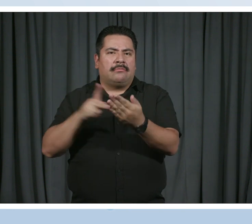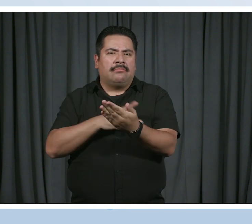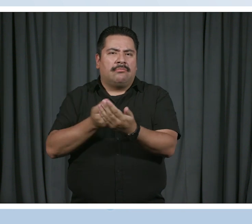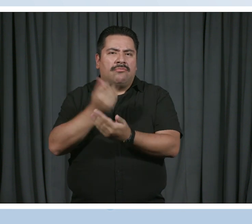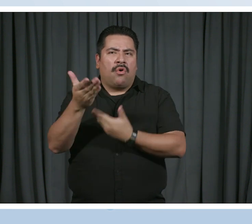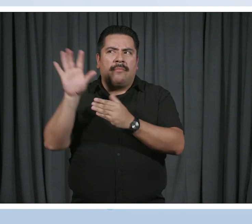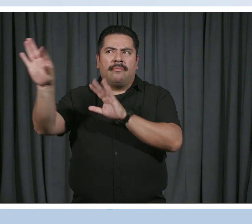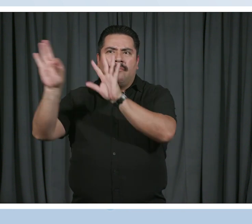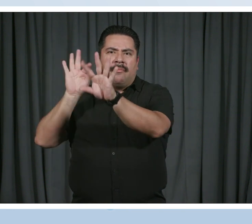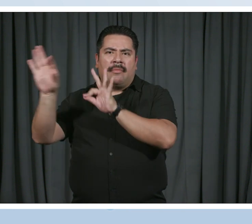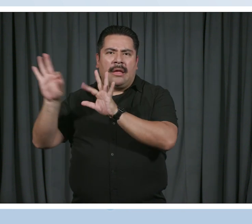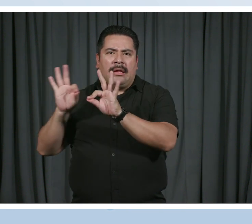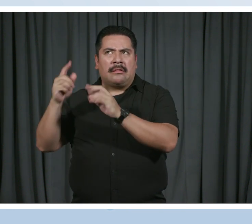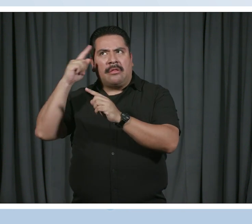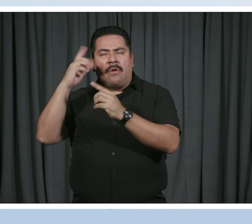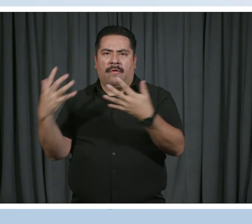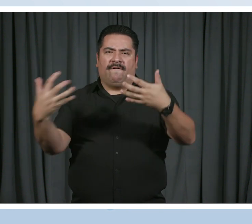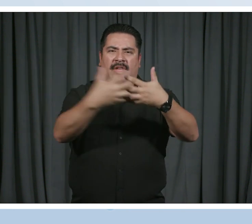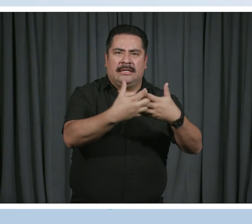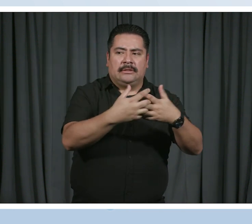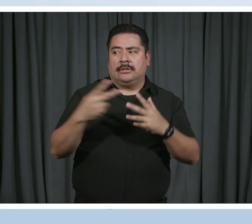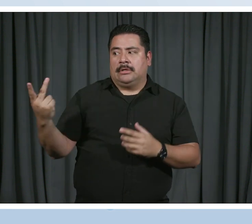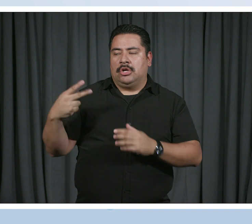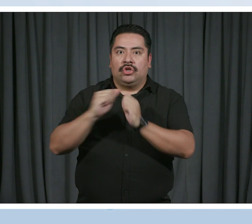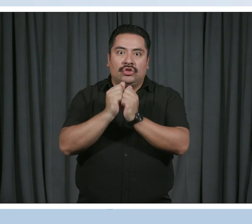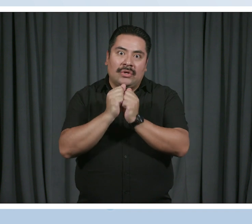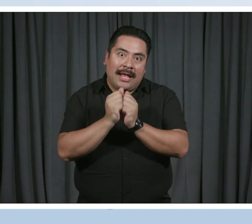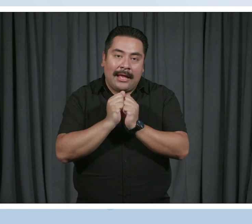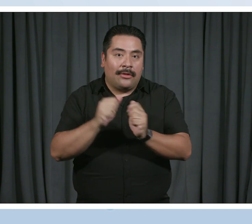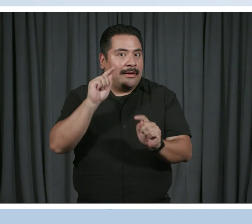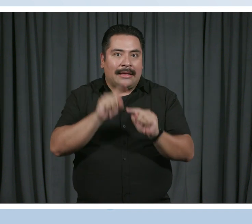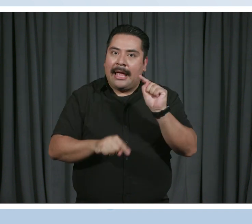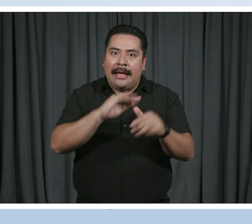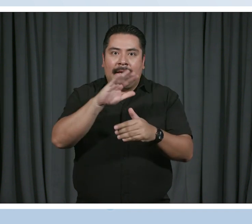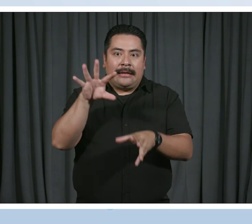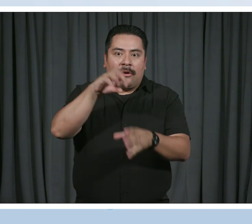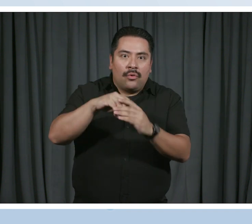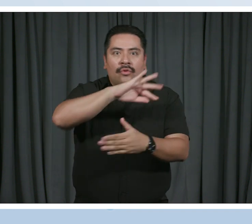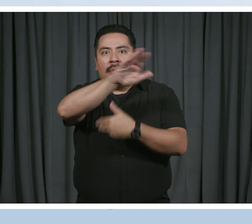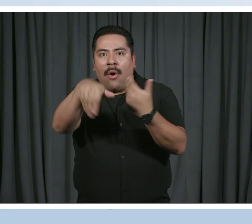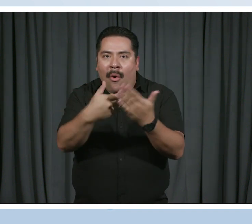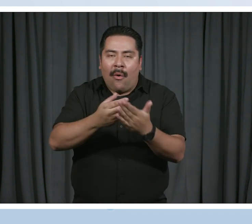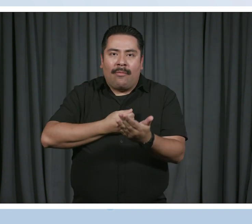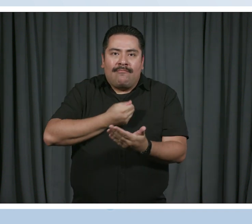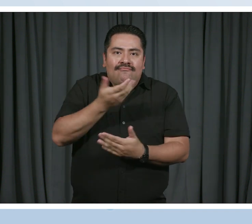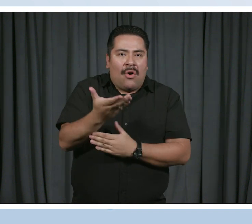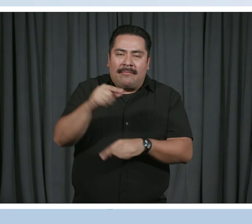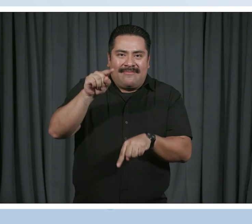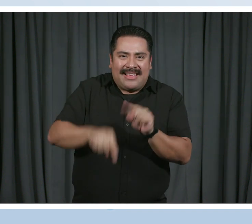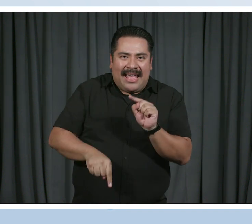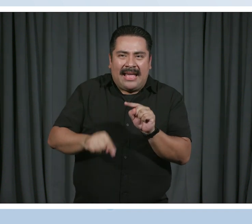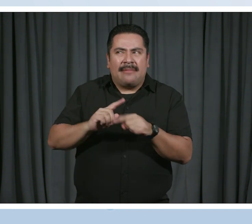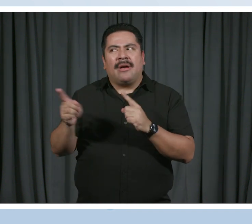that she thought would work. And together we went through, we couldn't include like the entire piece, but we went through which